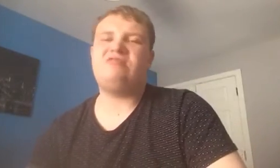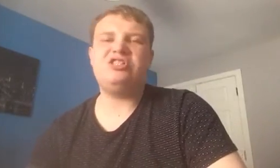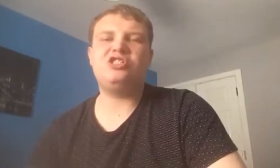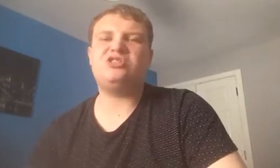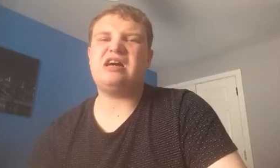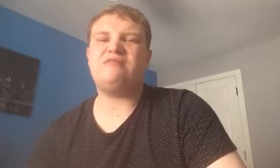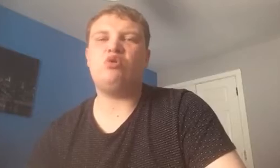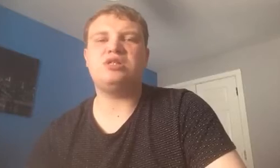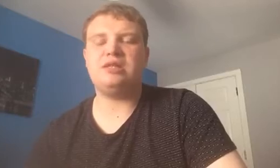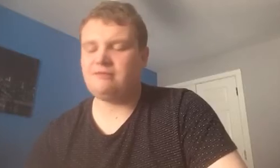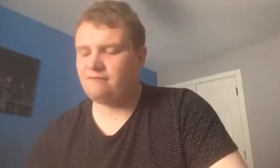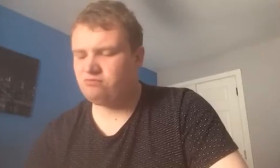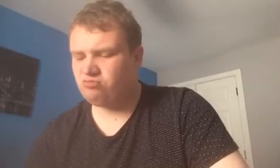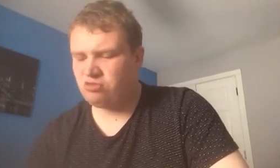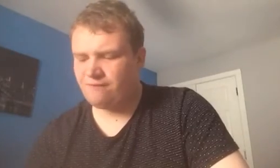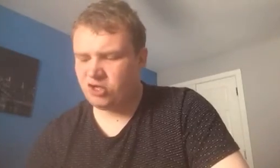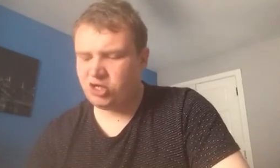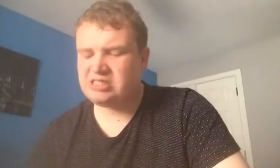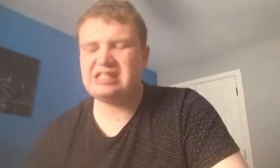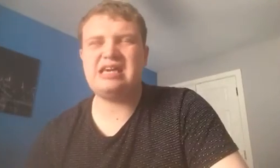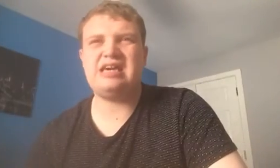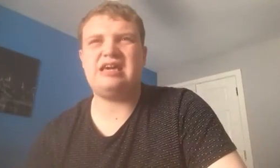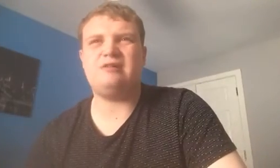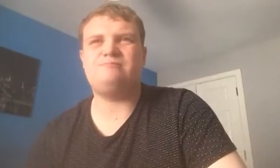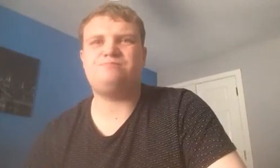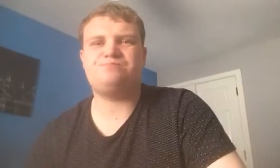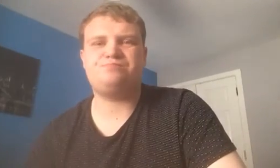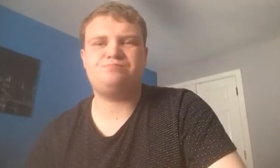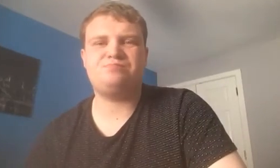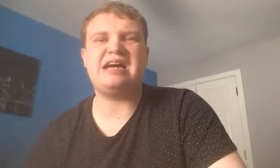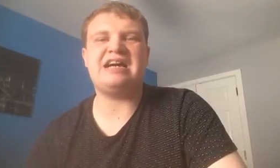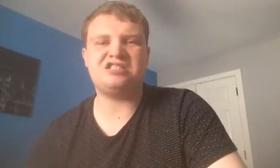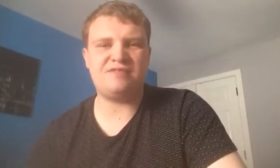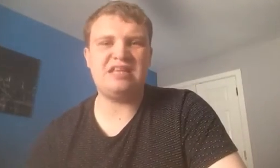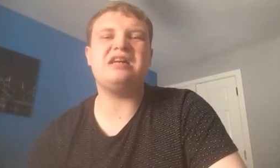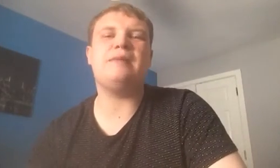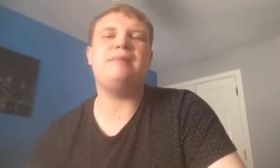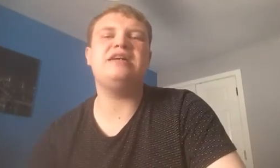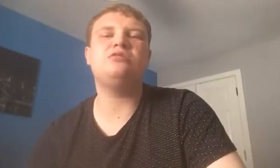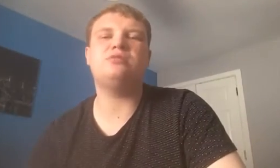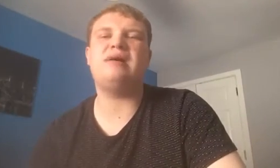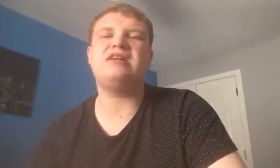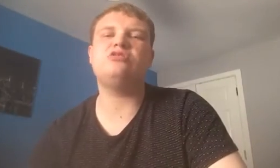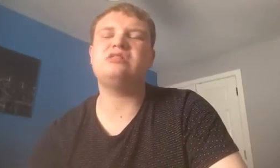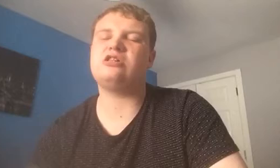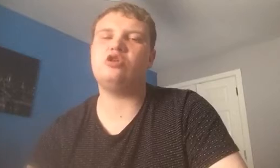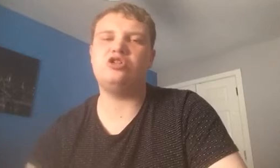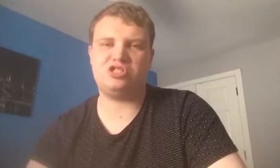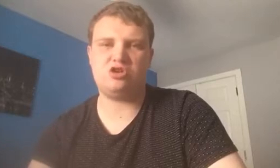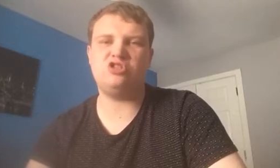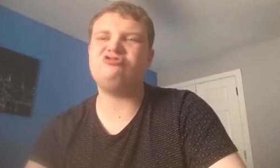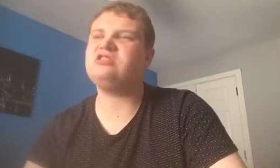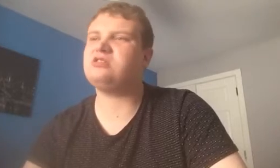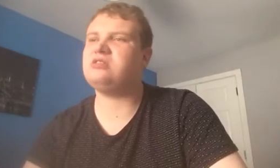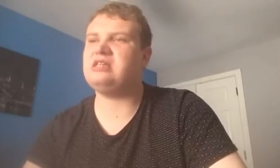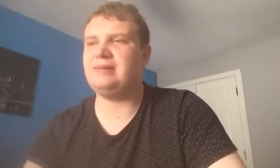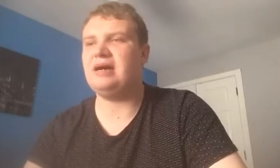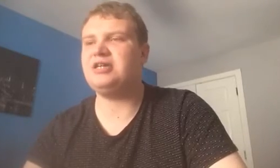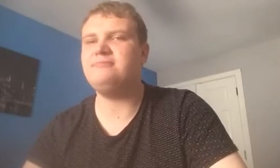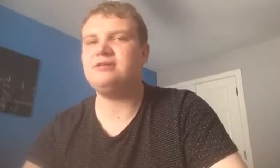Rangers have reportedly refused to activate that, the buying, the clause in the contract, to buy him.